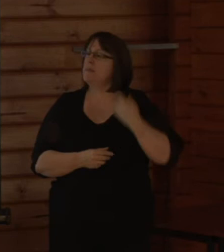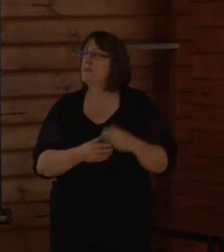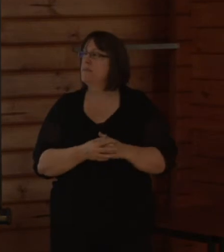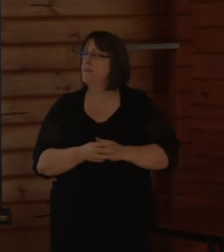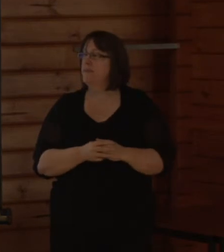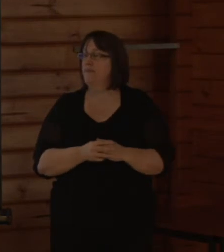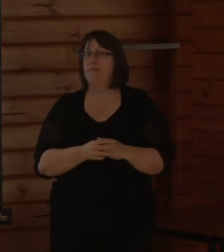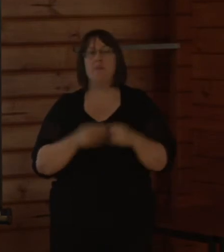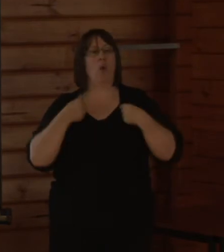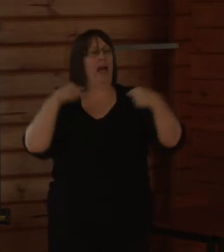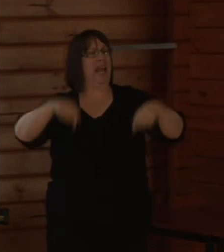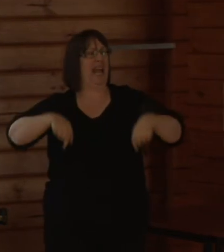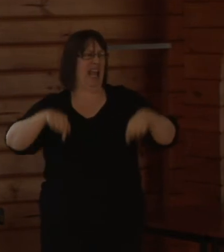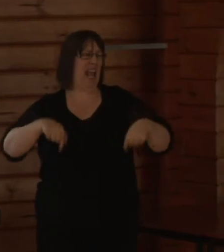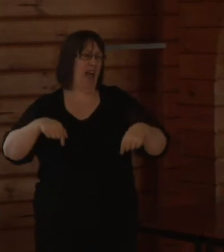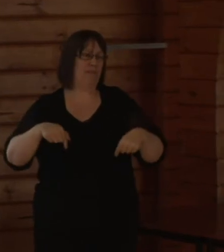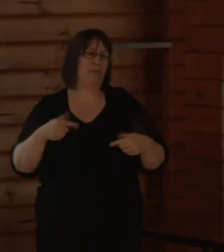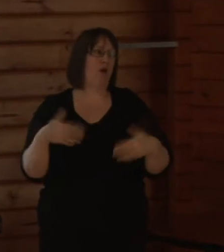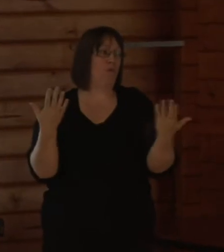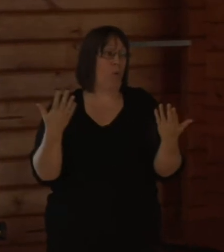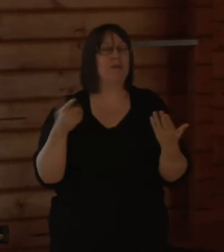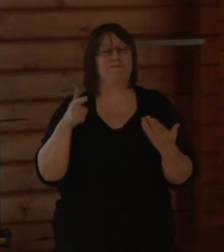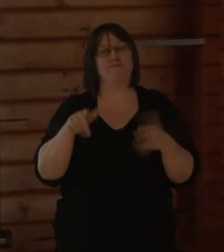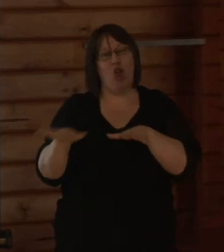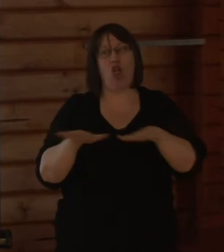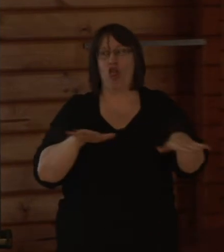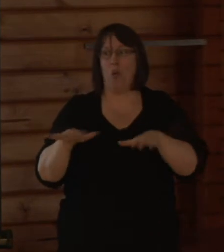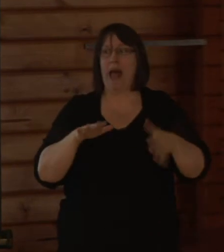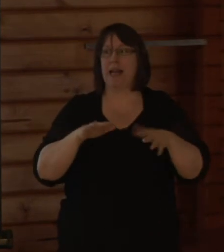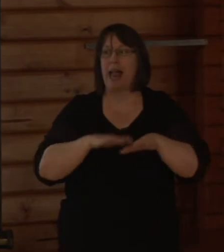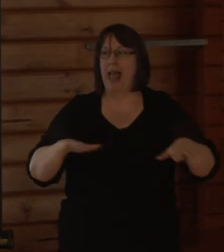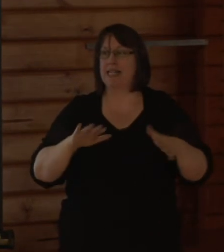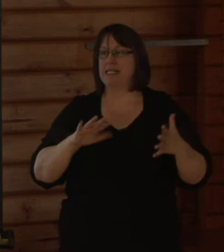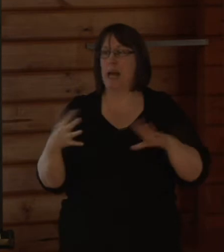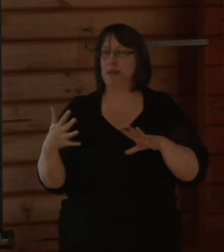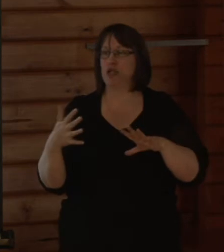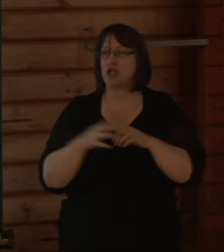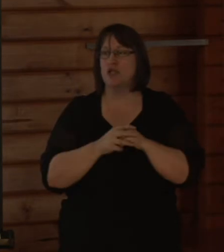We're here because of the land damage that's been caused by the Canterbury earthquake sequence.